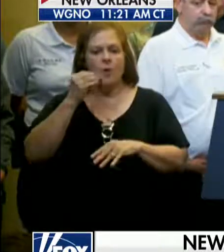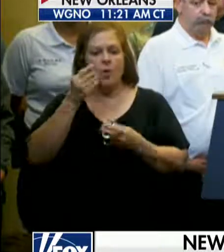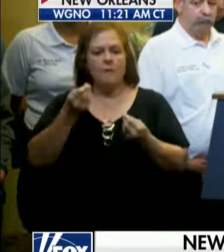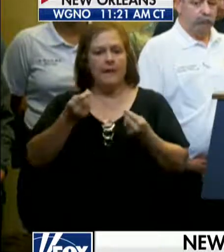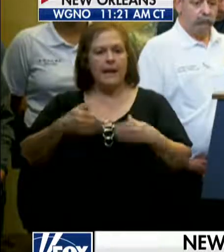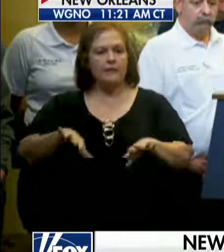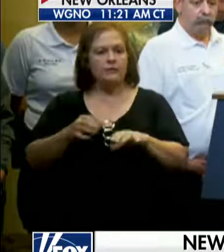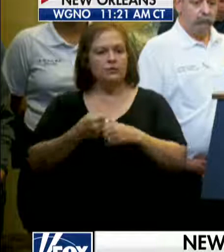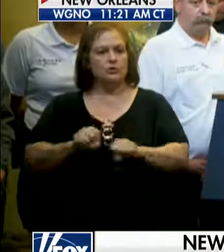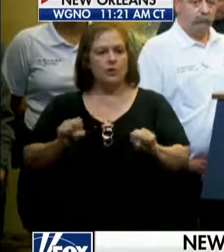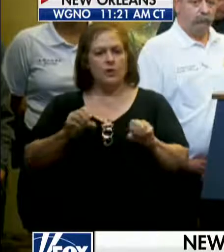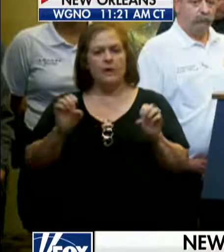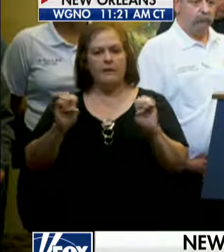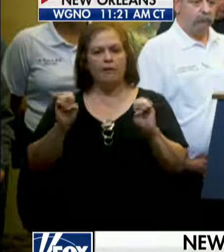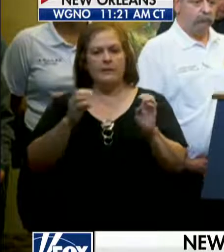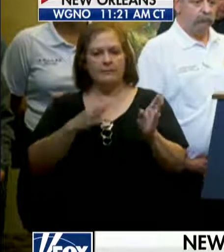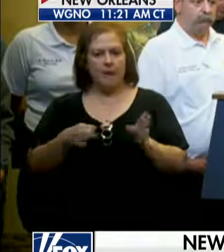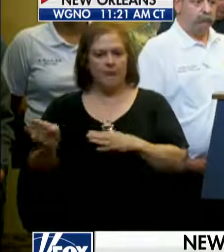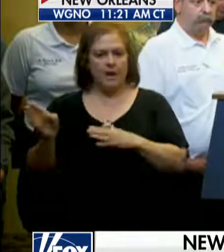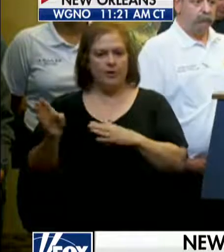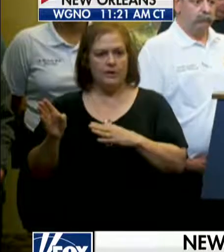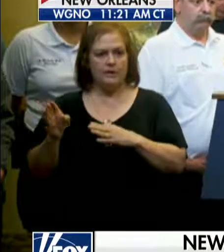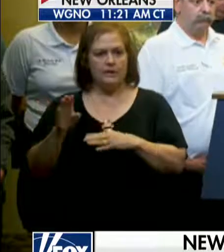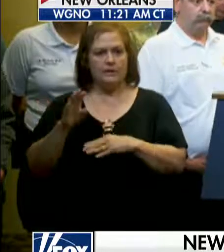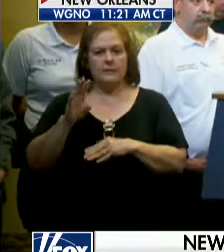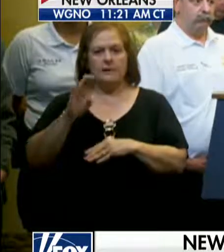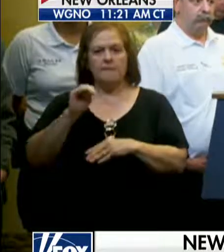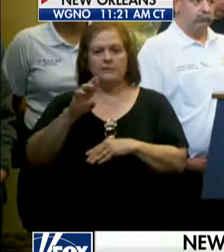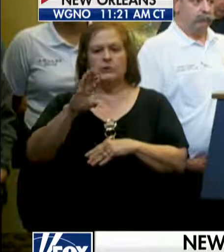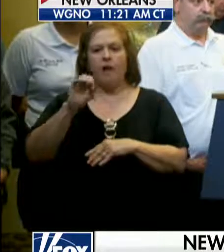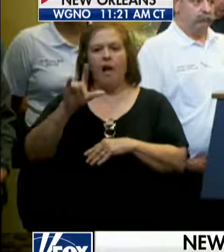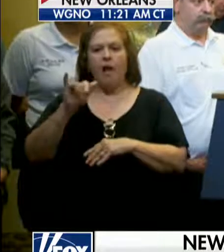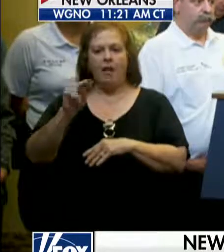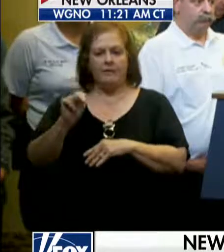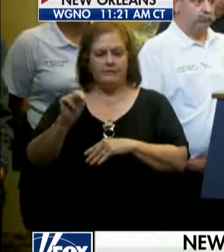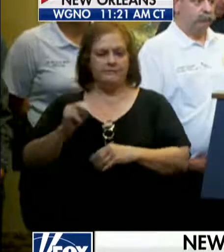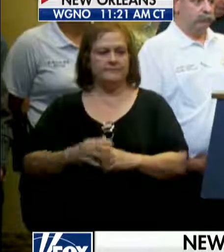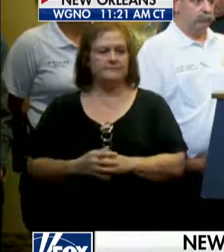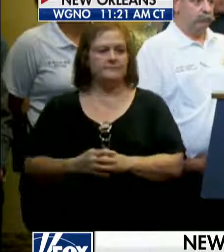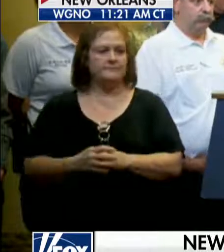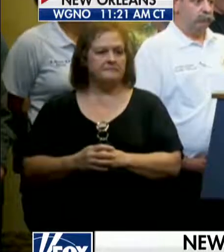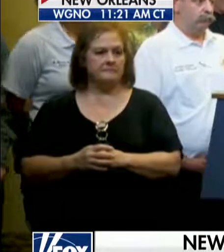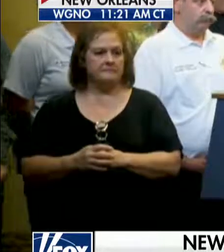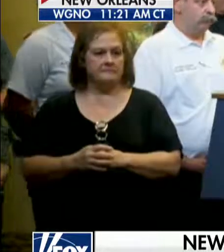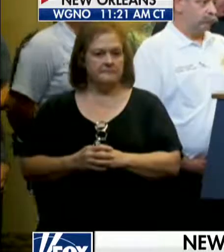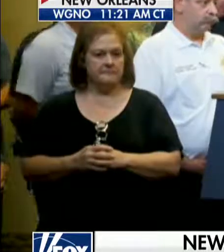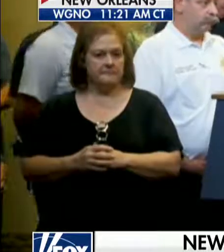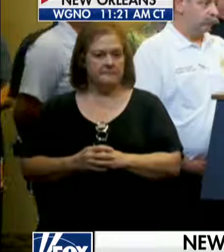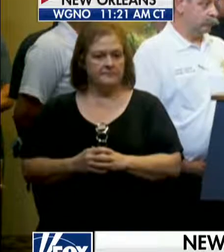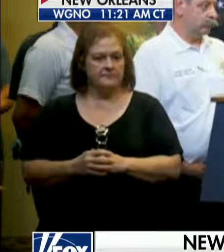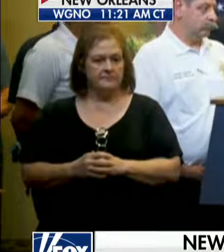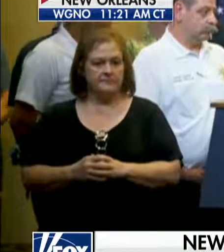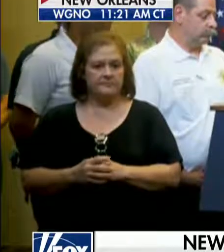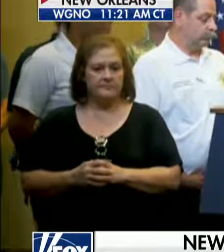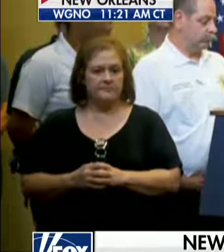Homeland Security and Emergency Preparedness, Mr. Colin Arnold, at this time. Colin. Thanks.